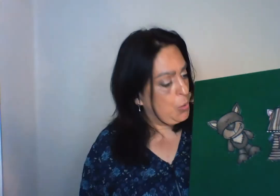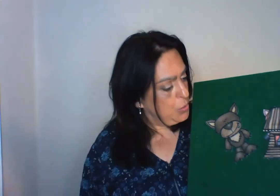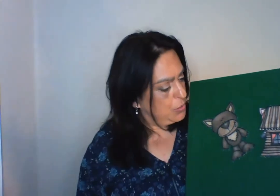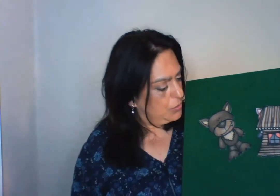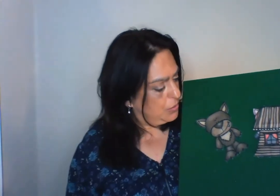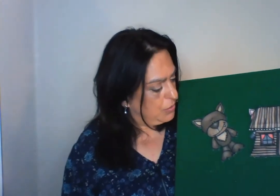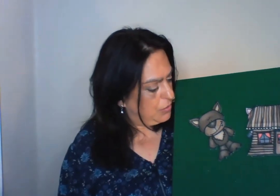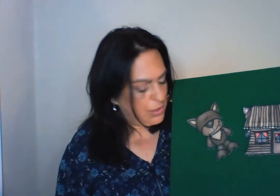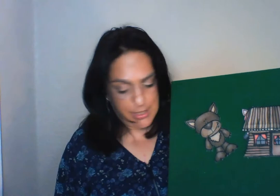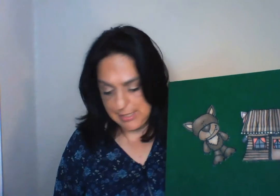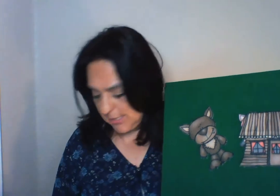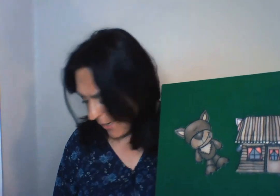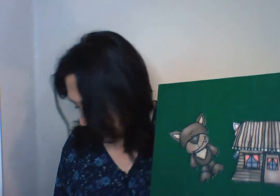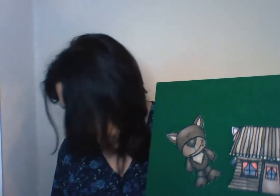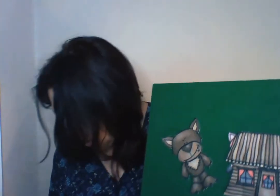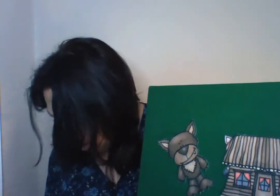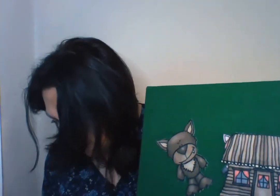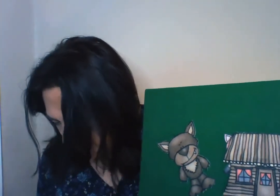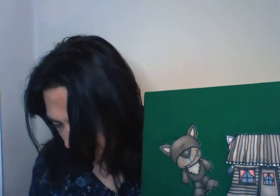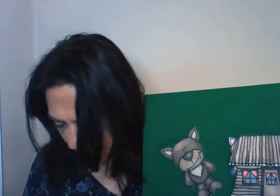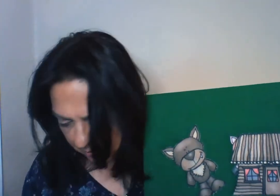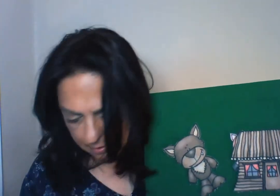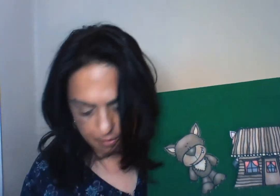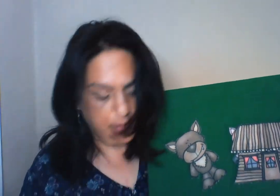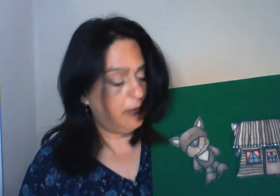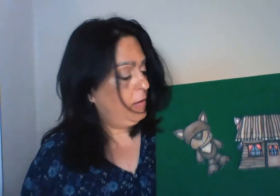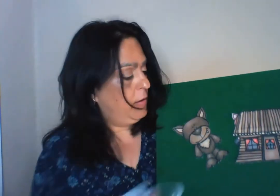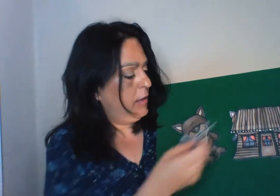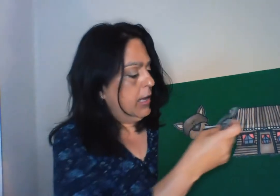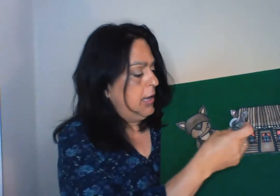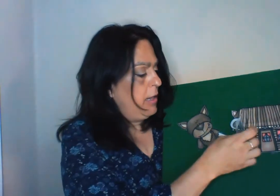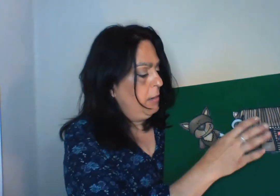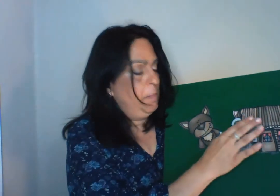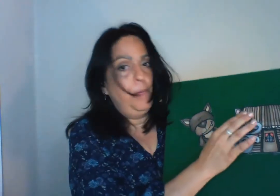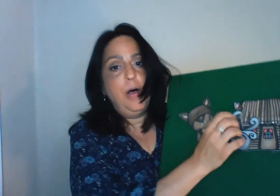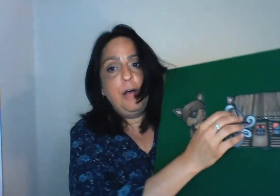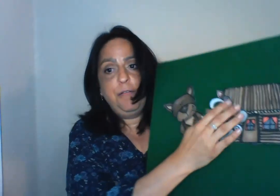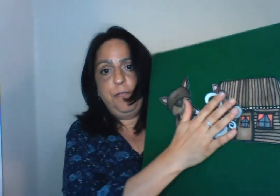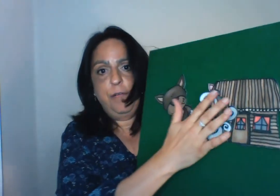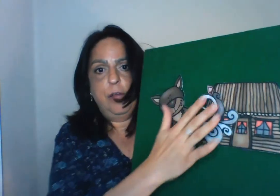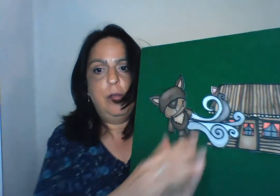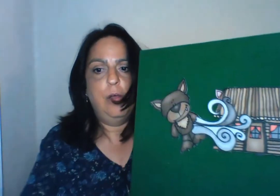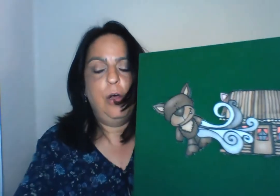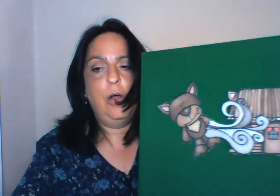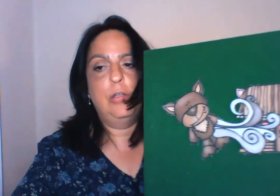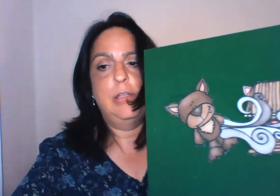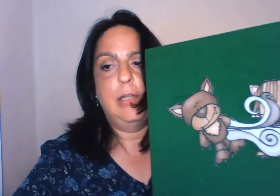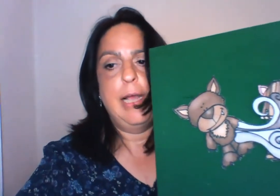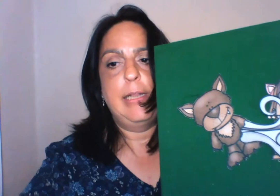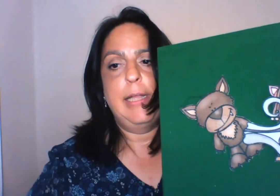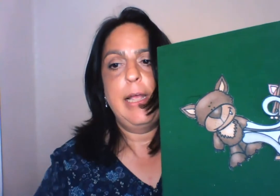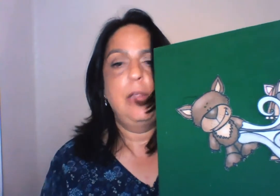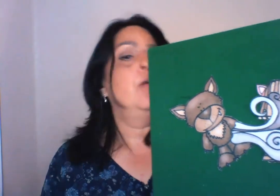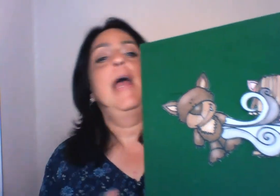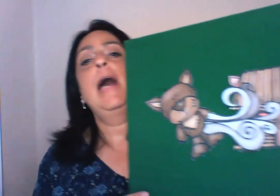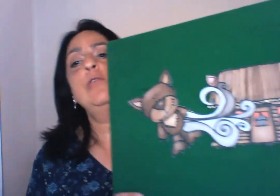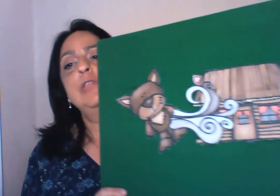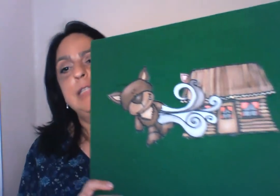So he said, I'll huff and I'll puff until I take your house